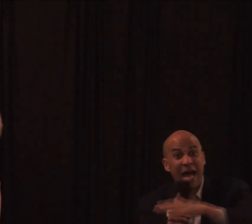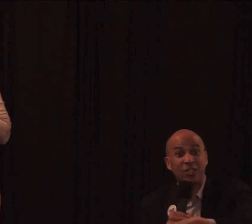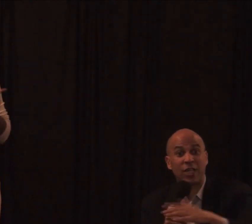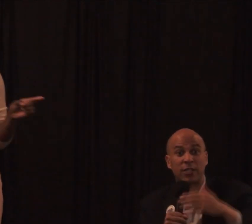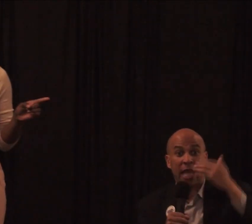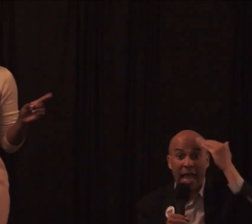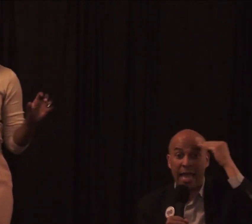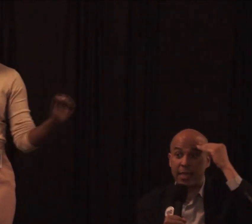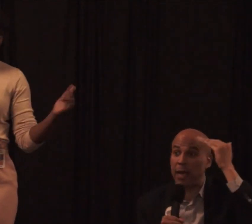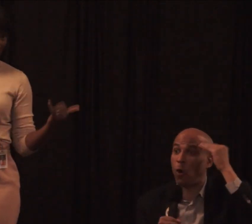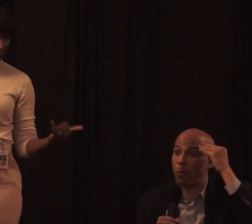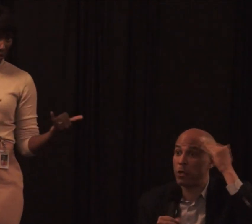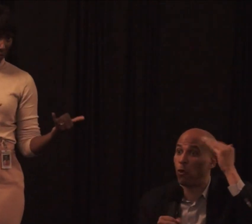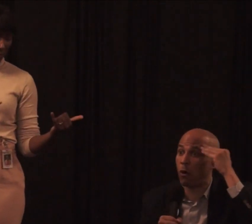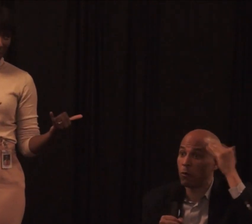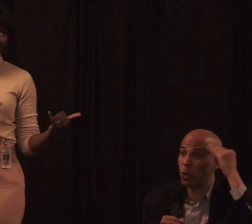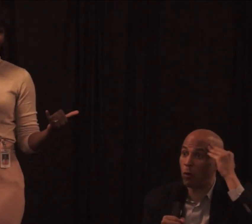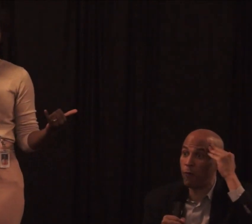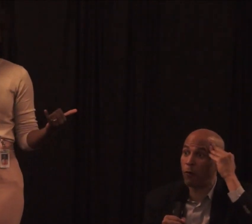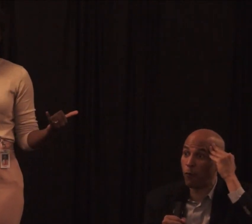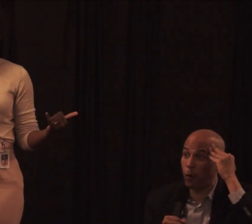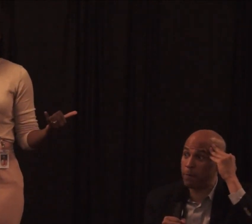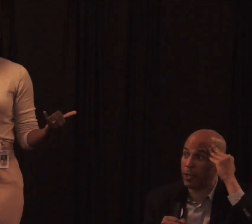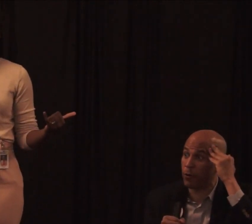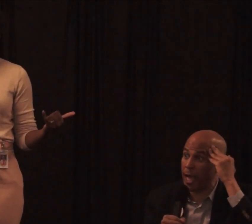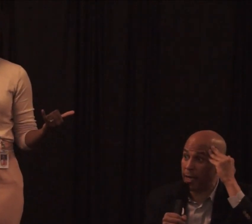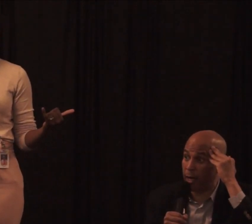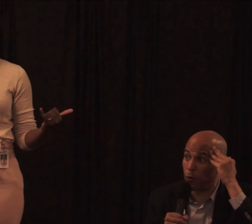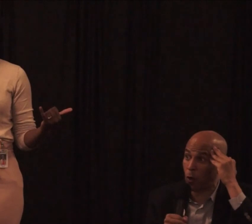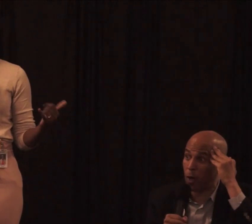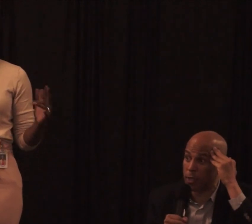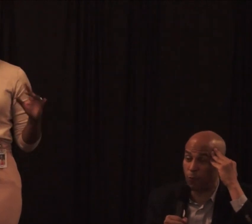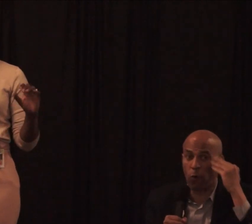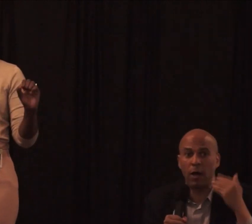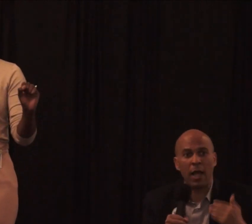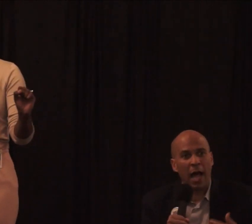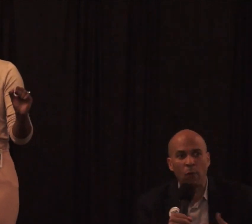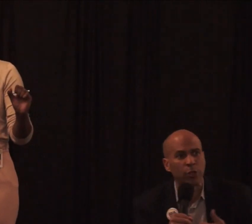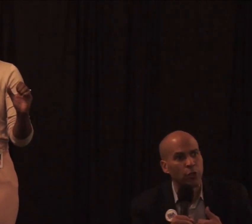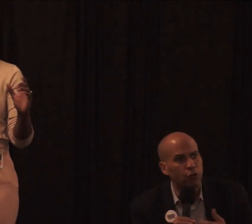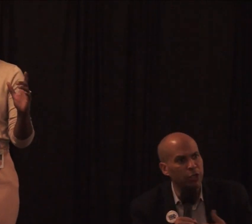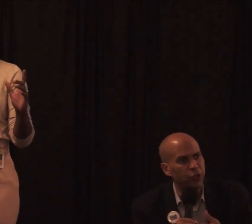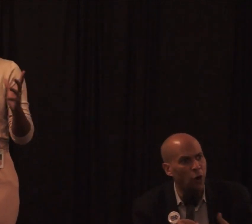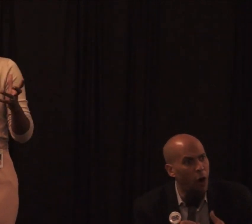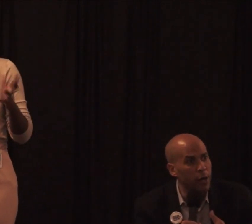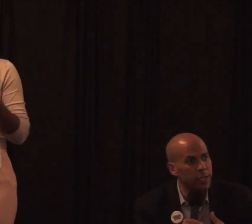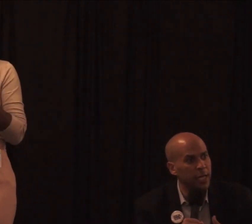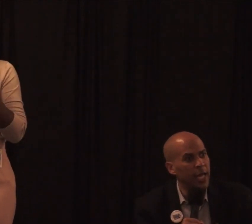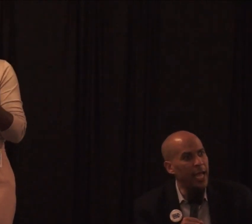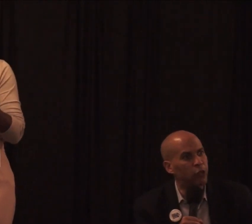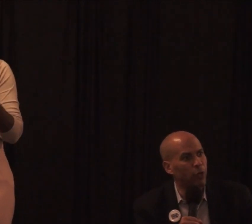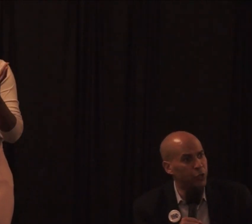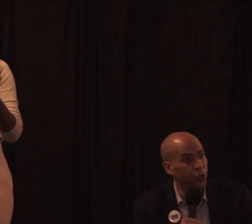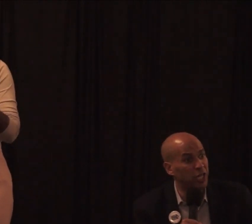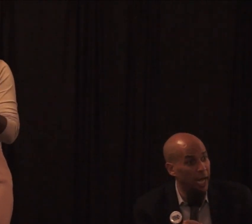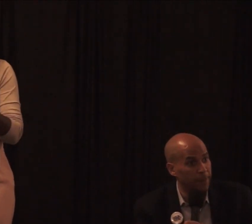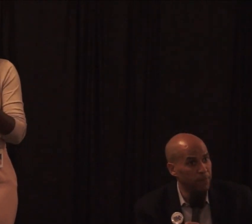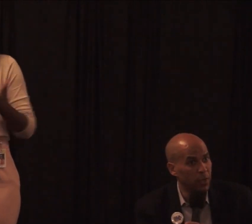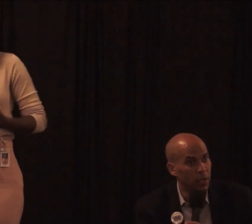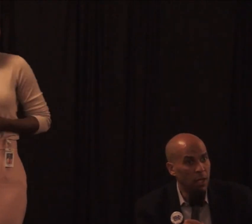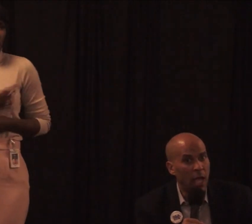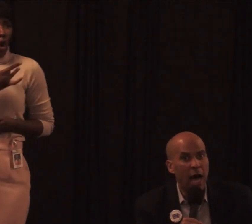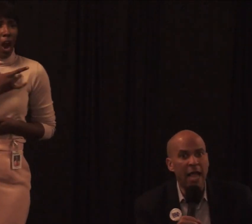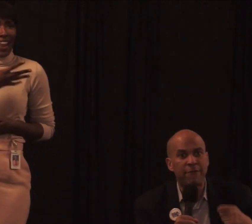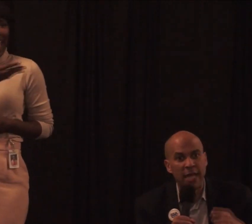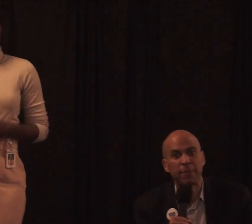It's not just the head that I'm hoping you will vote for and pick your candidate who to caucus for. I want you to trust your heart and trust your gut.